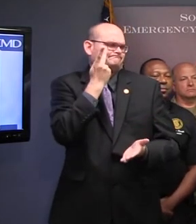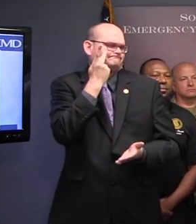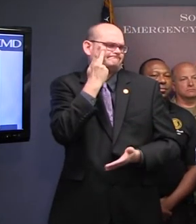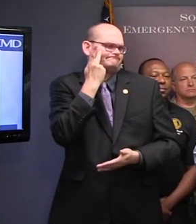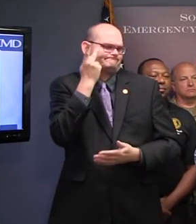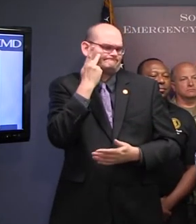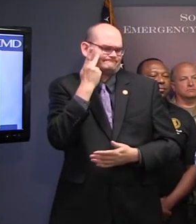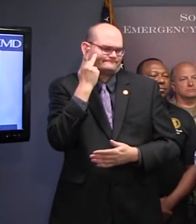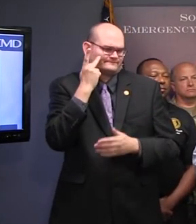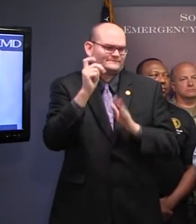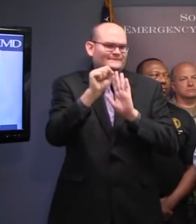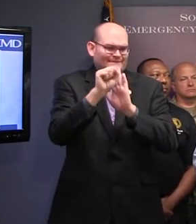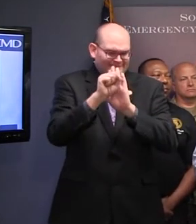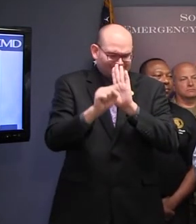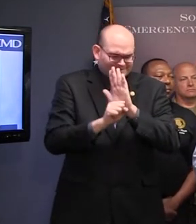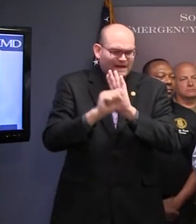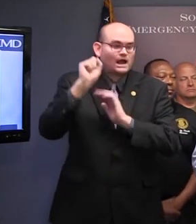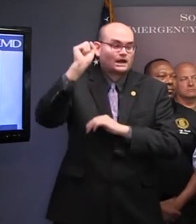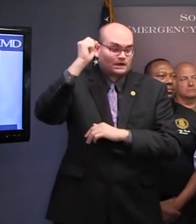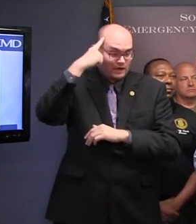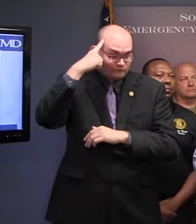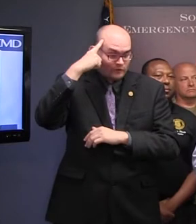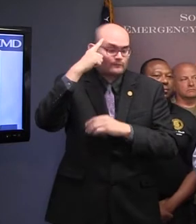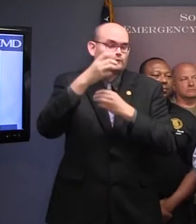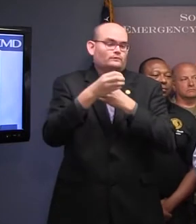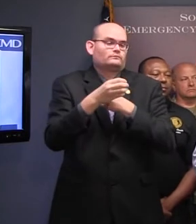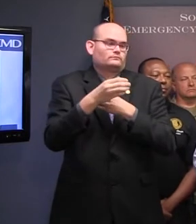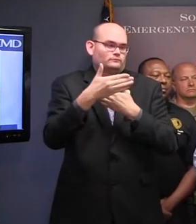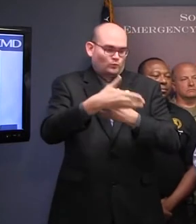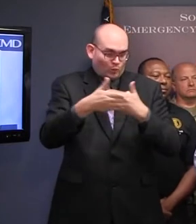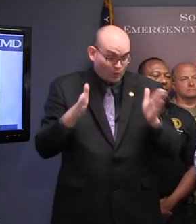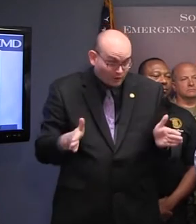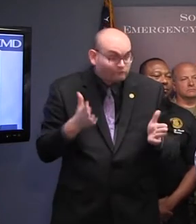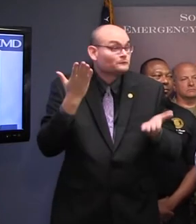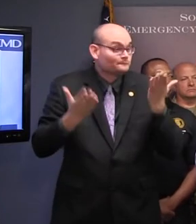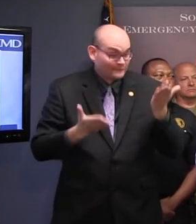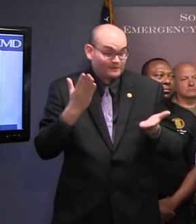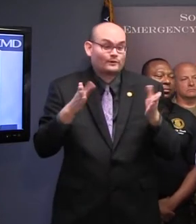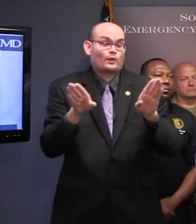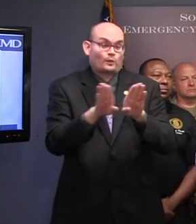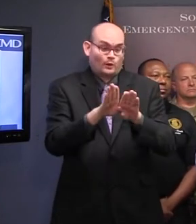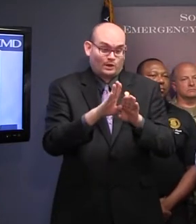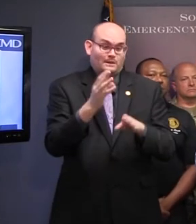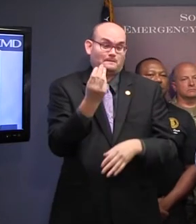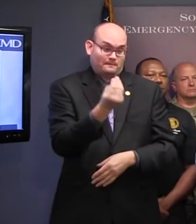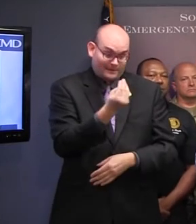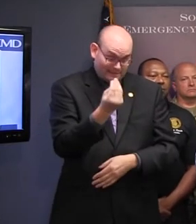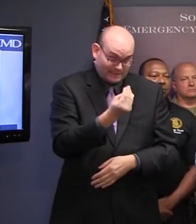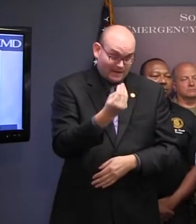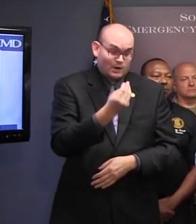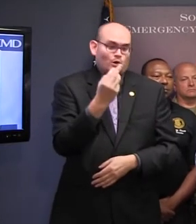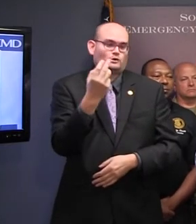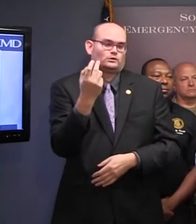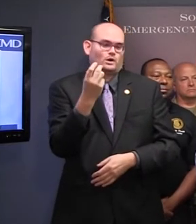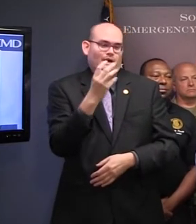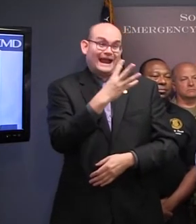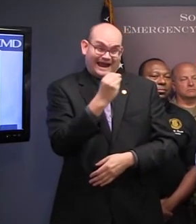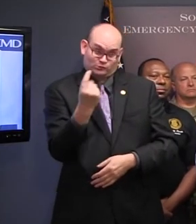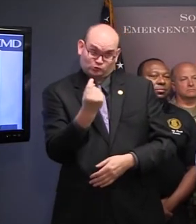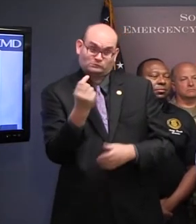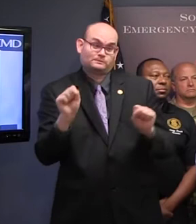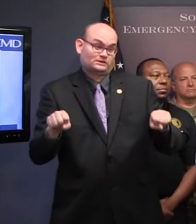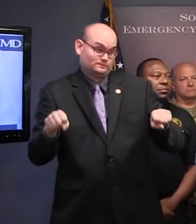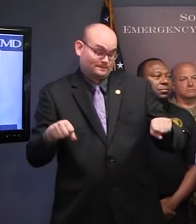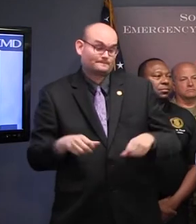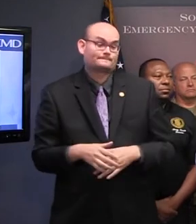offices will be closed on Monday, September the 11th. Remember, we're expecting the storm to, we start feeling some strong